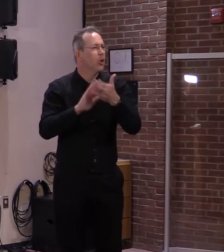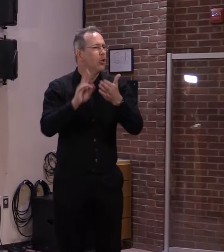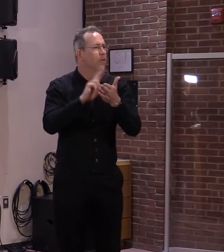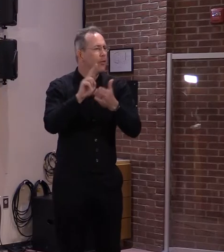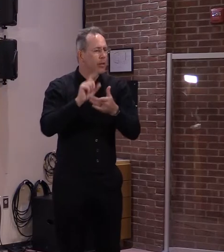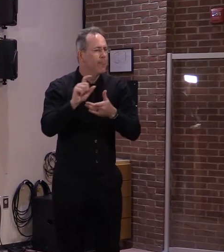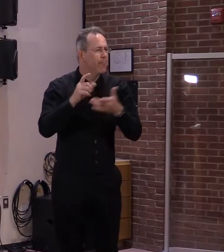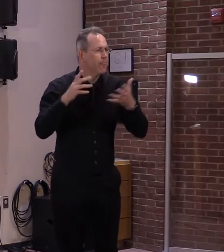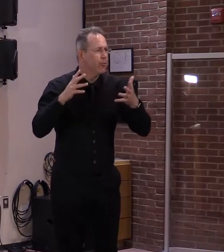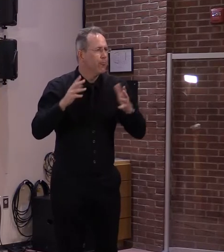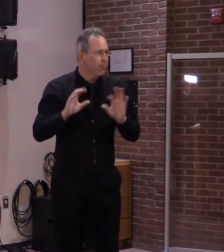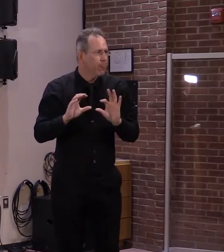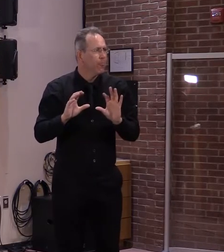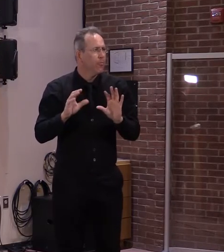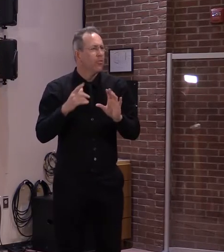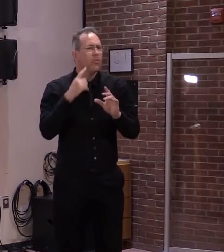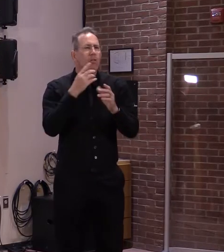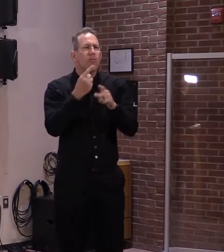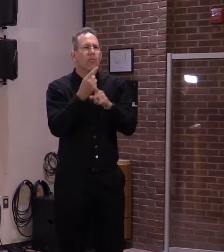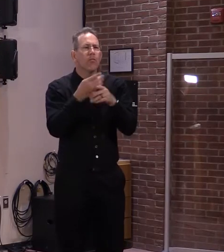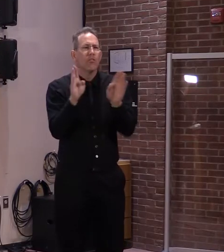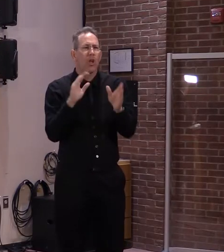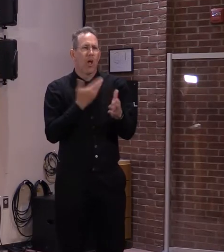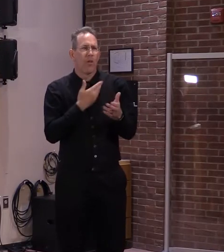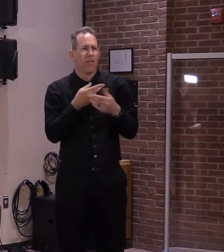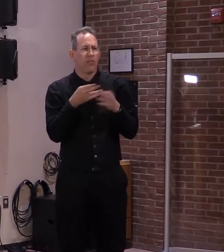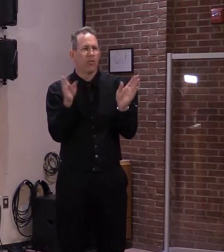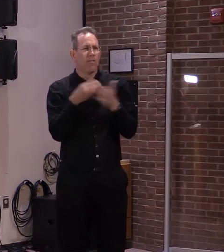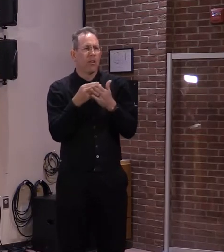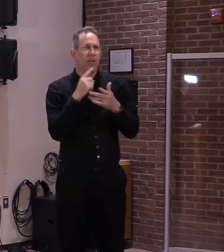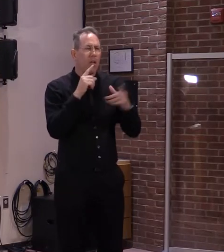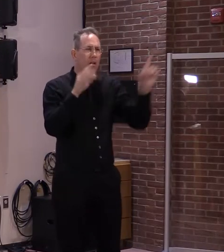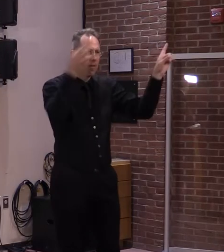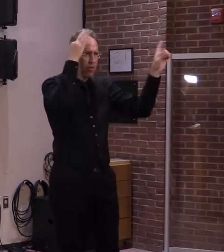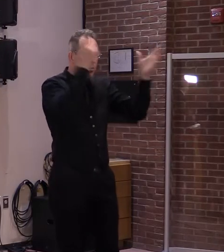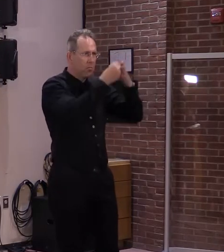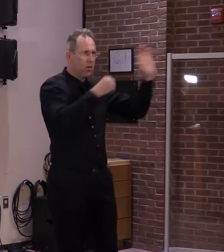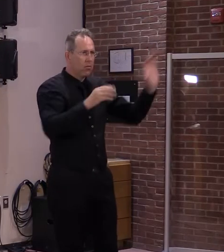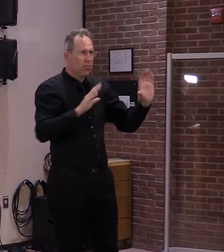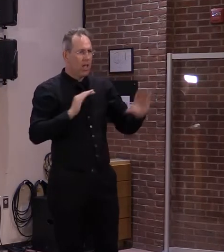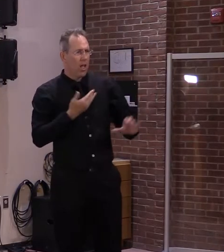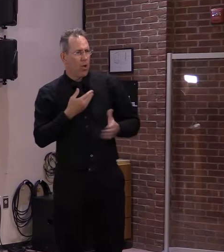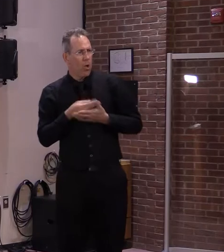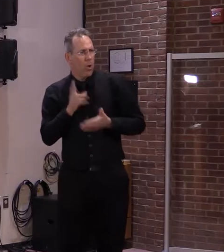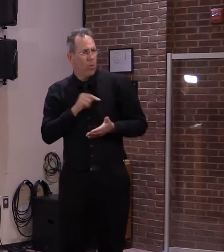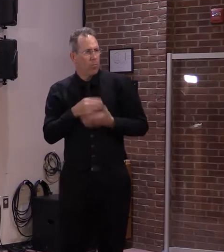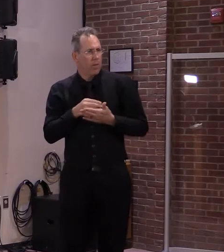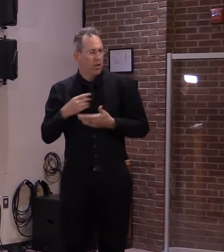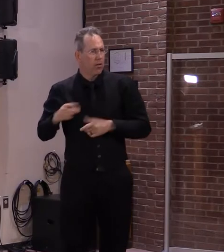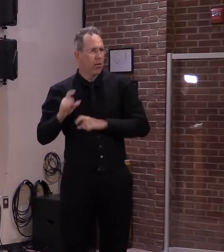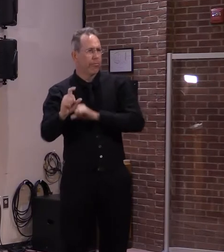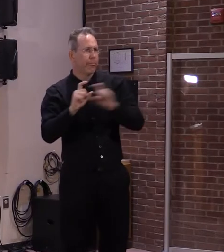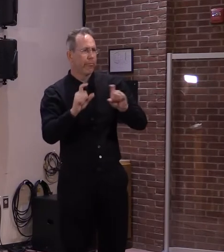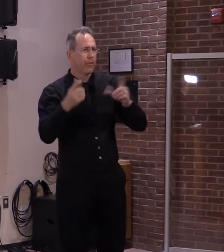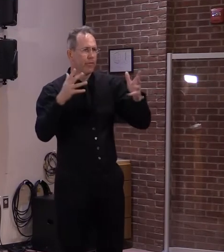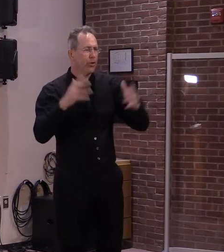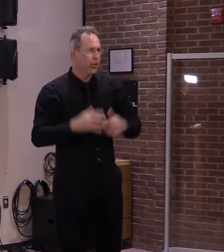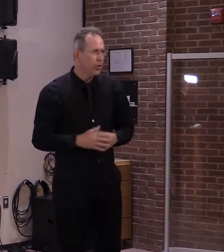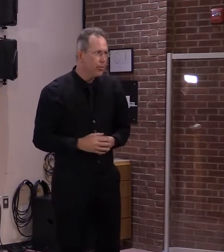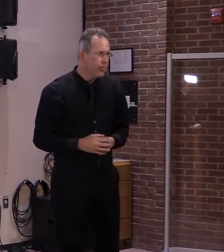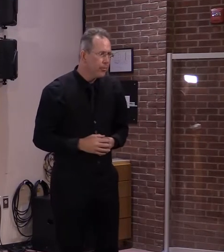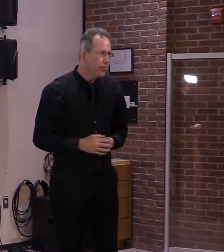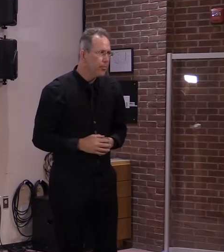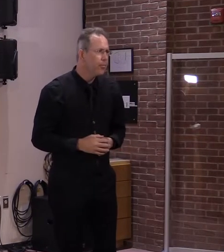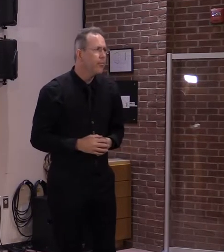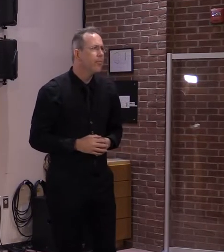general fund, not out of this once in a lifetime opportunity with this one time money from